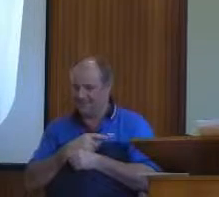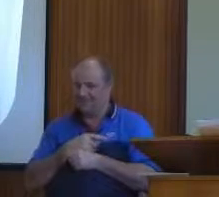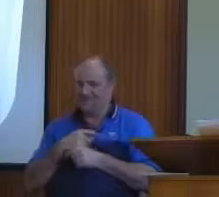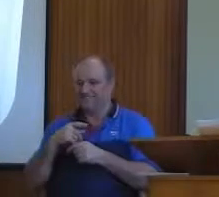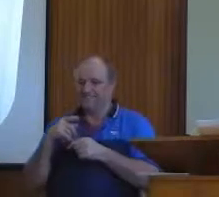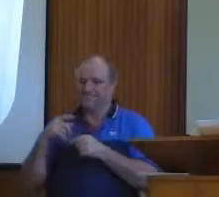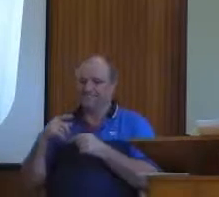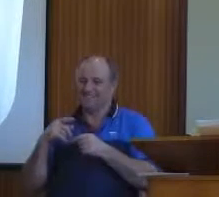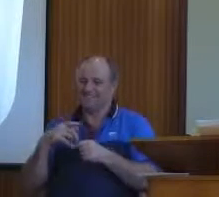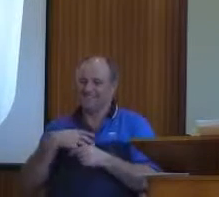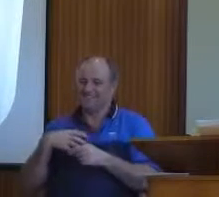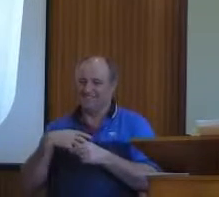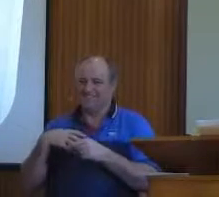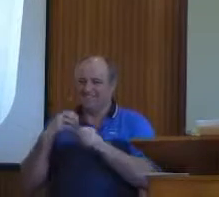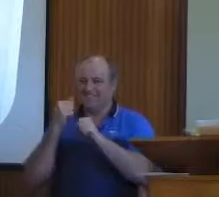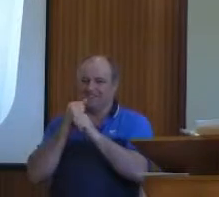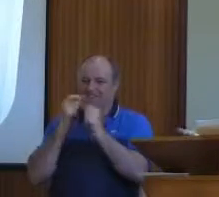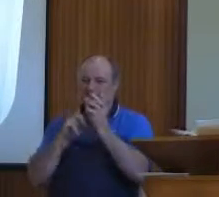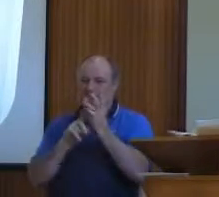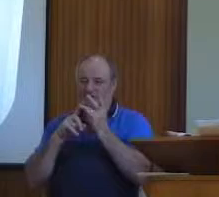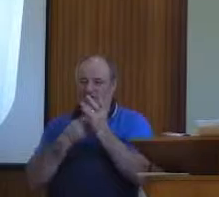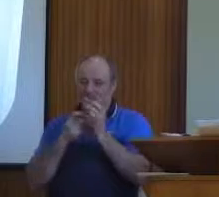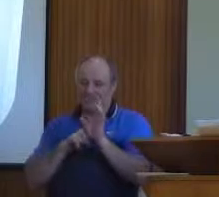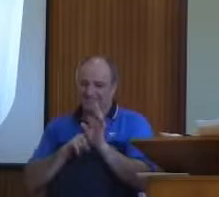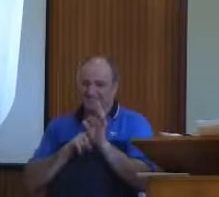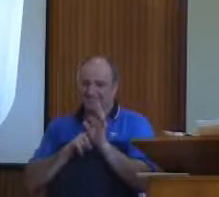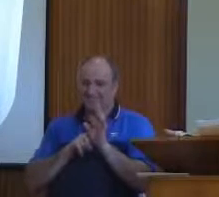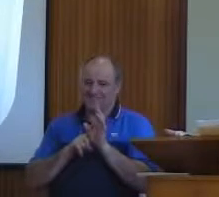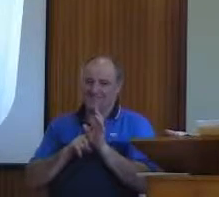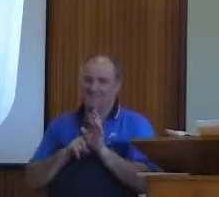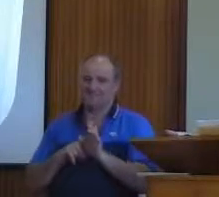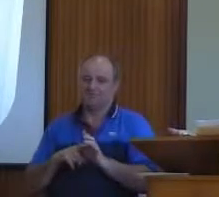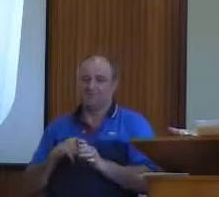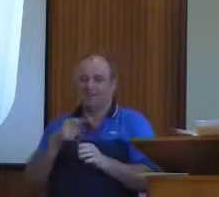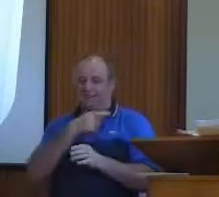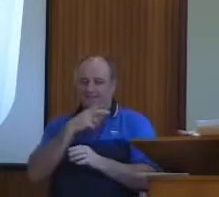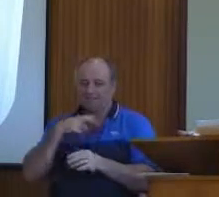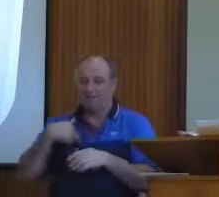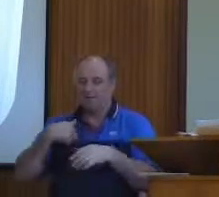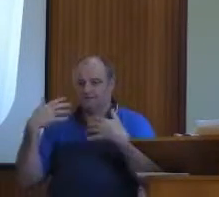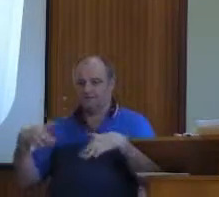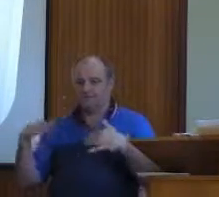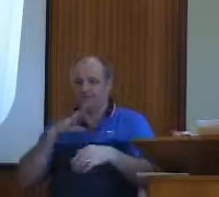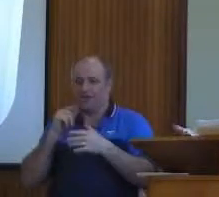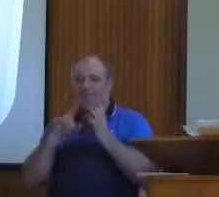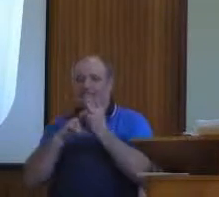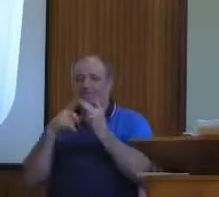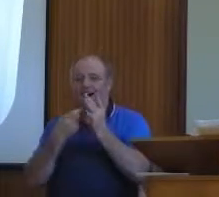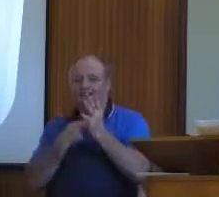only that, I gave a list with another sort to be in the check for me this morning. Viruses, wherever you look, oh my.